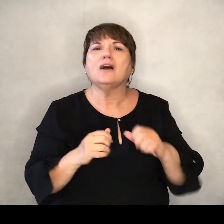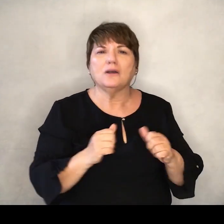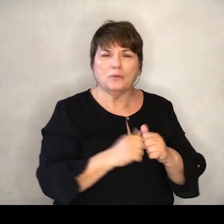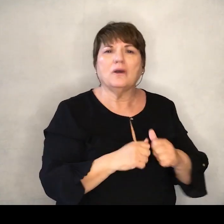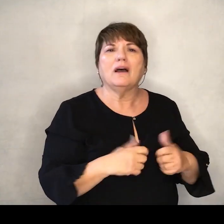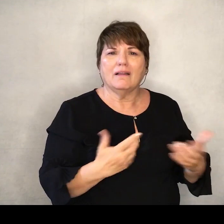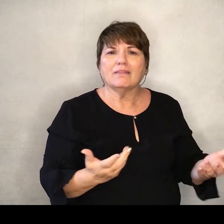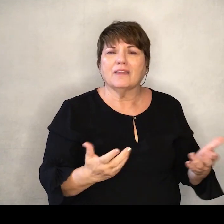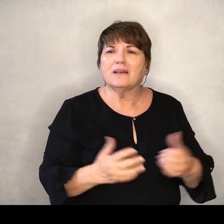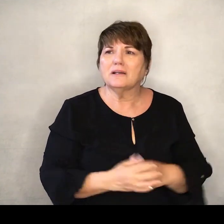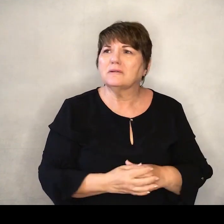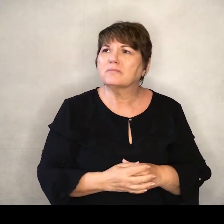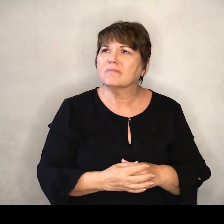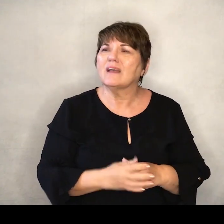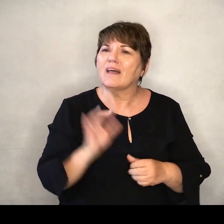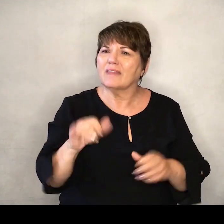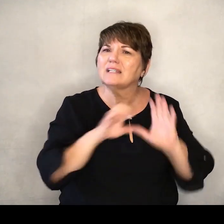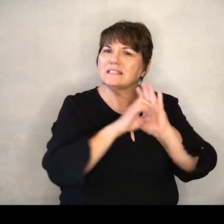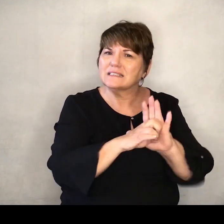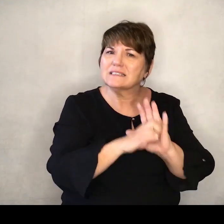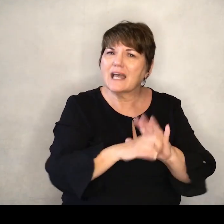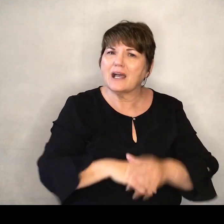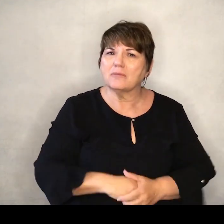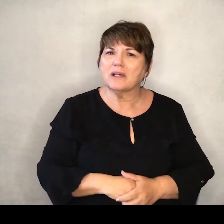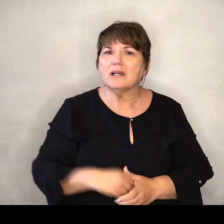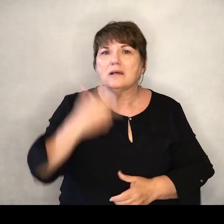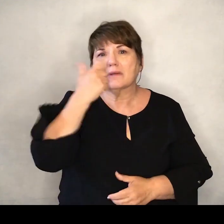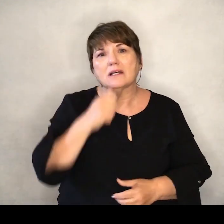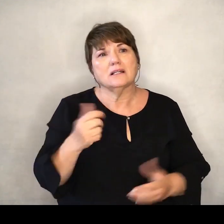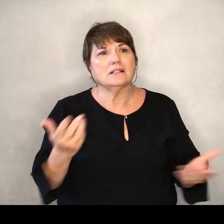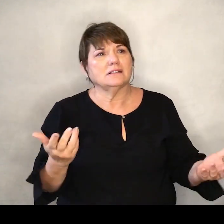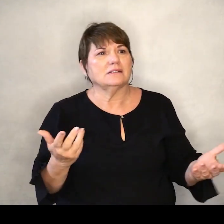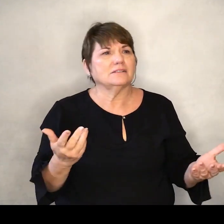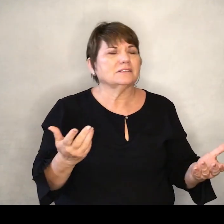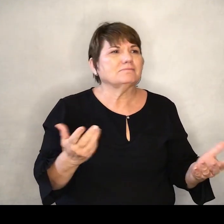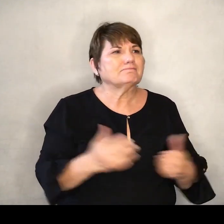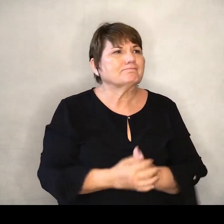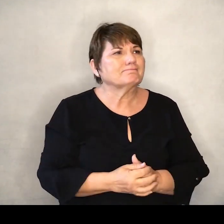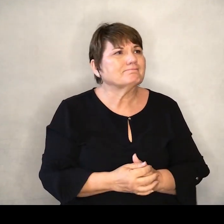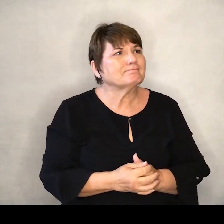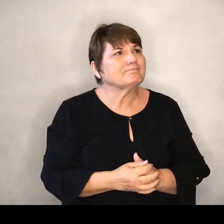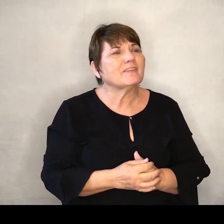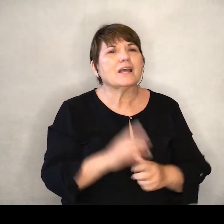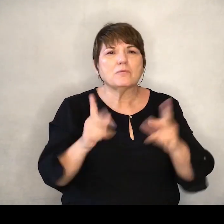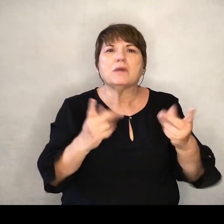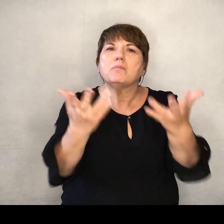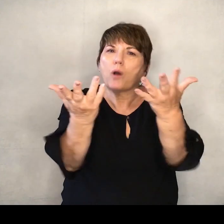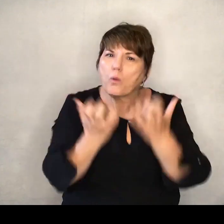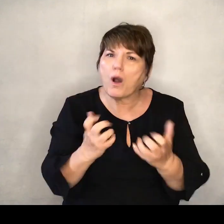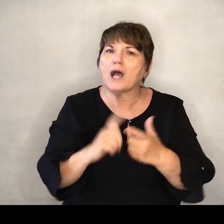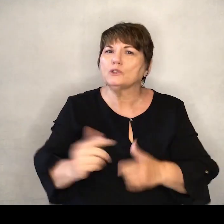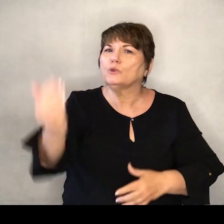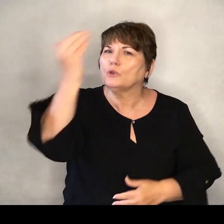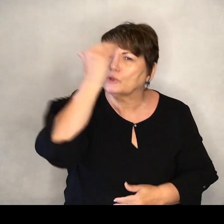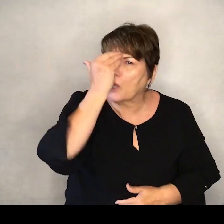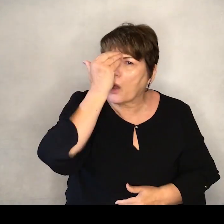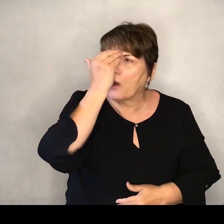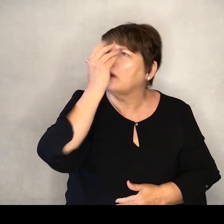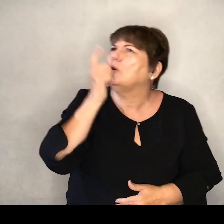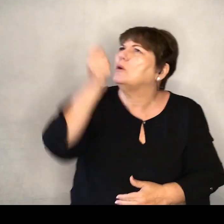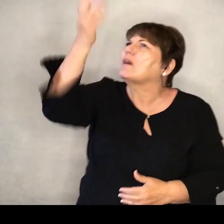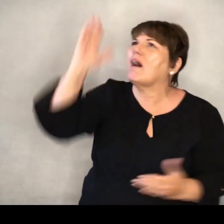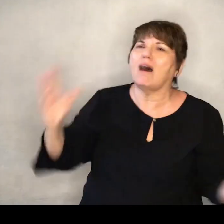that's just an example. Because there's more than just them out there, but people want to know who God is.